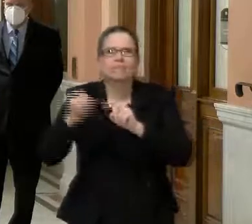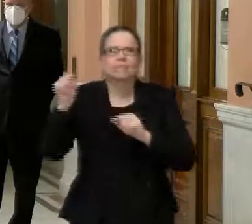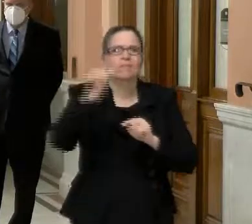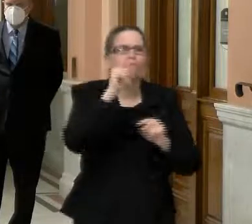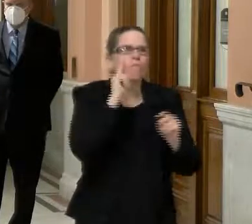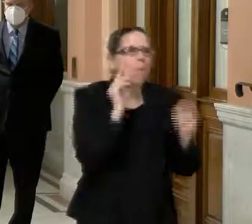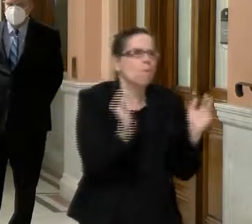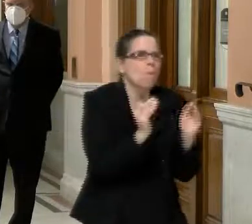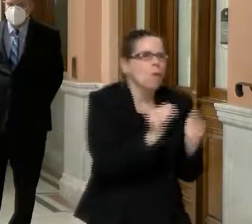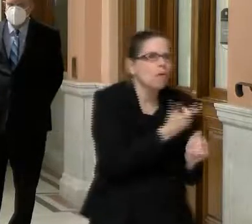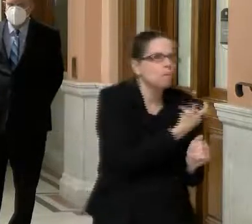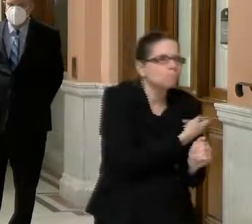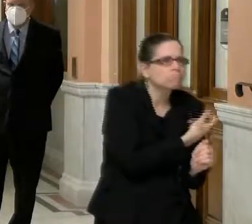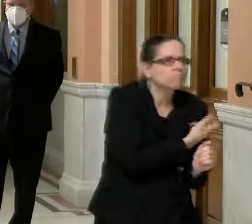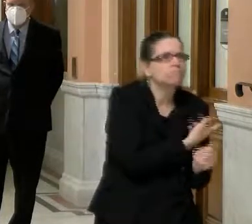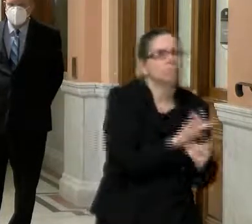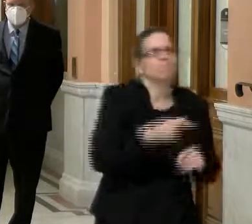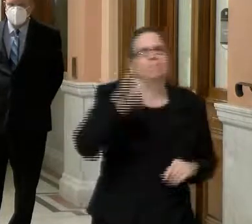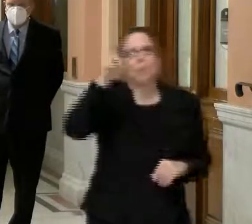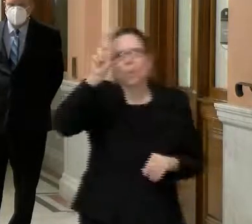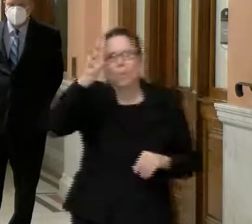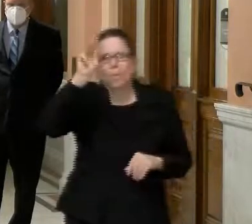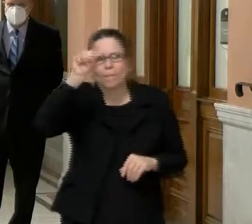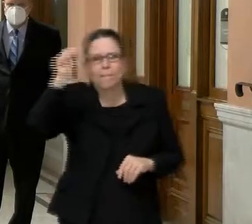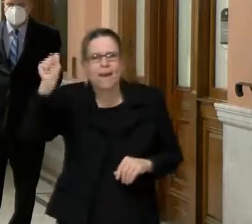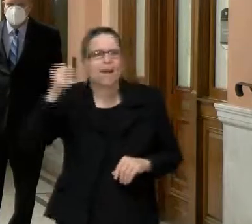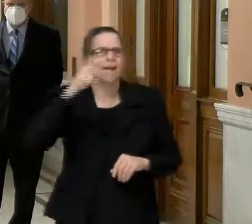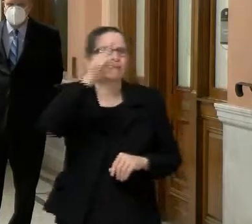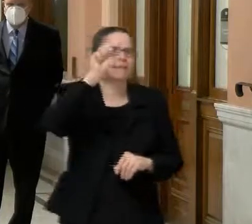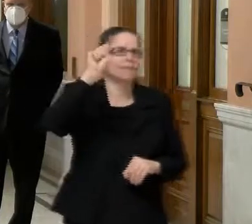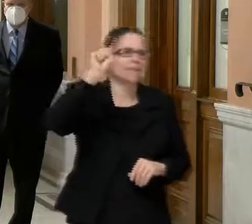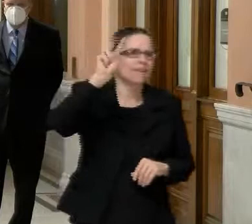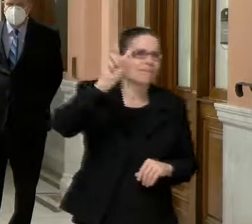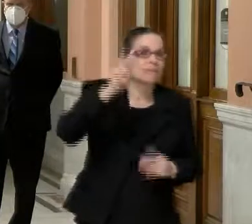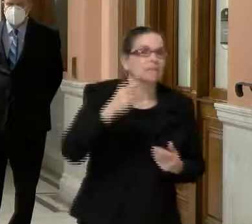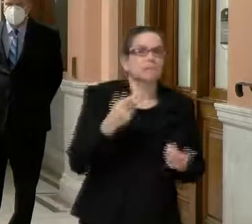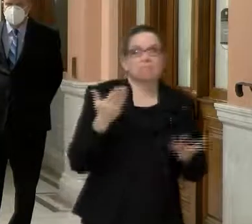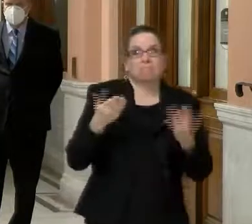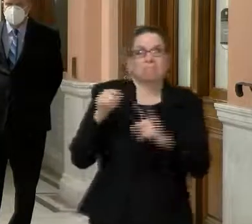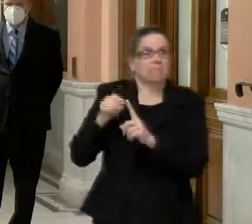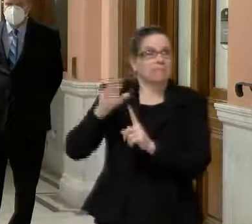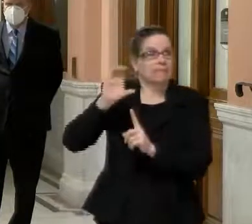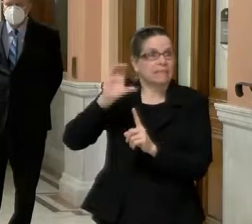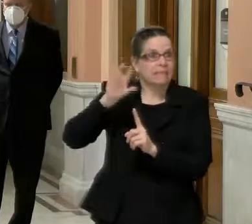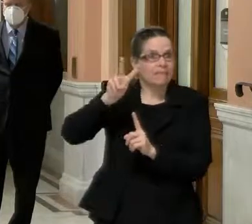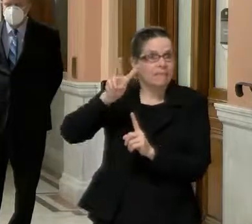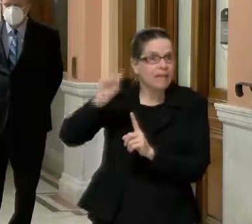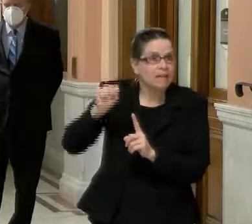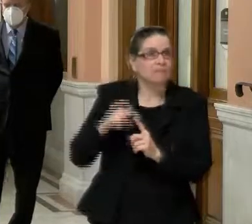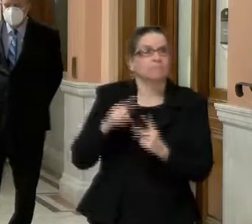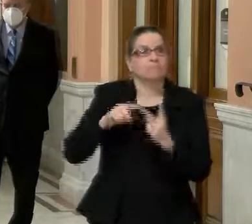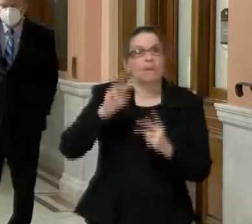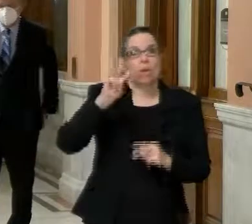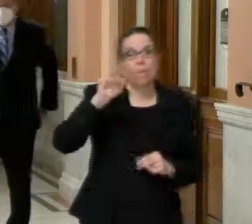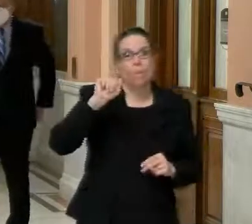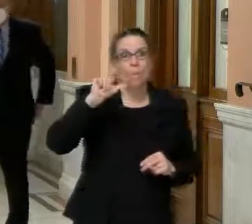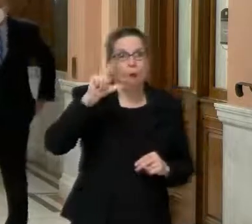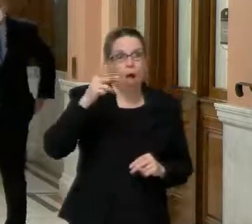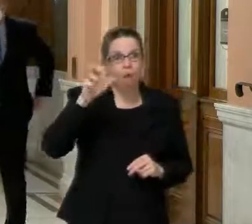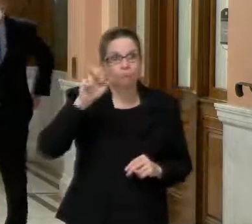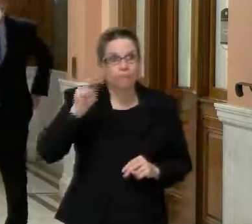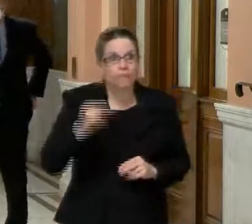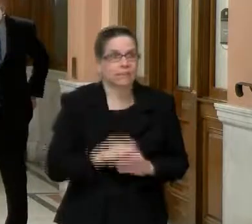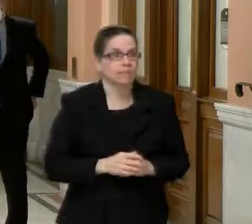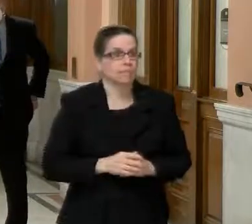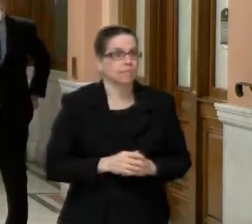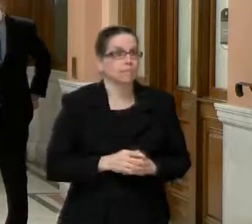uh, the, there's been a lot of talk about the CVS's and Walgreens, ultimately, uh, some primary care physicians are going to